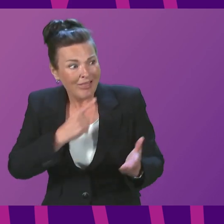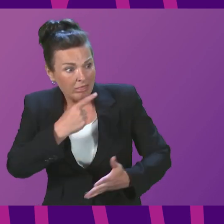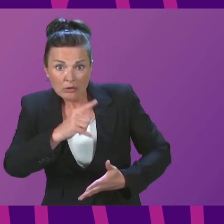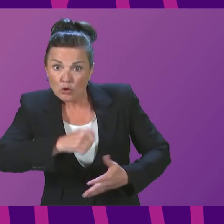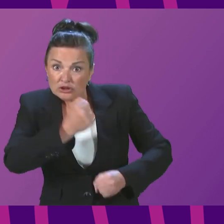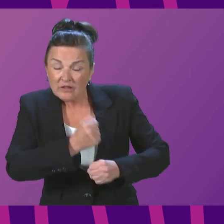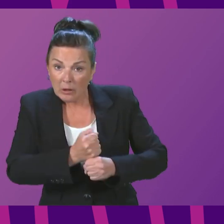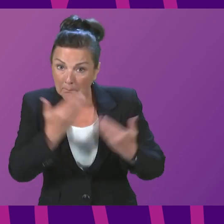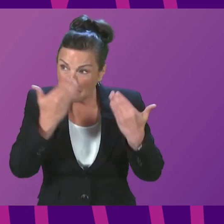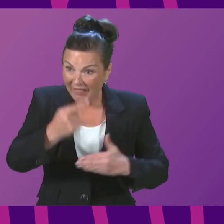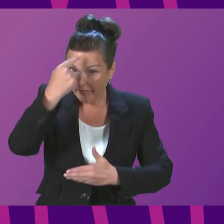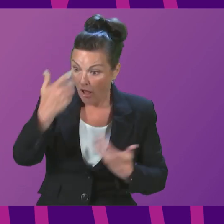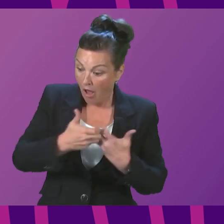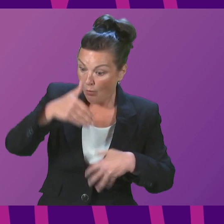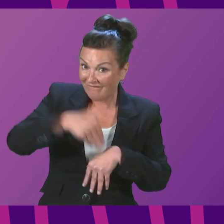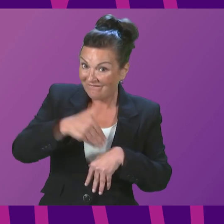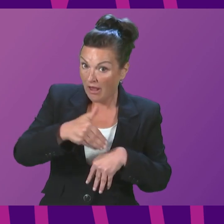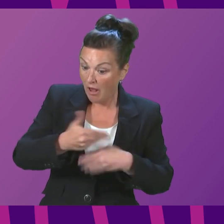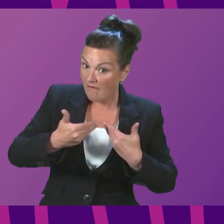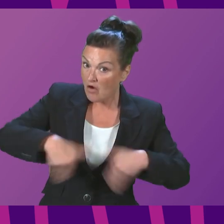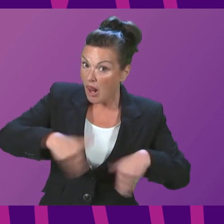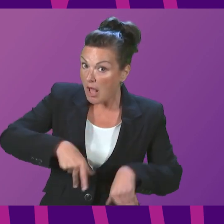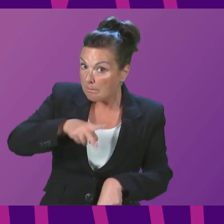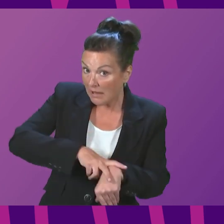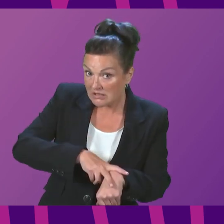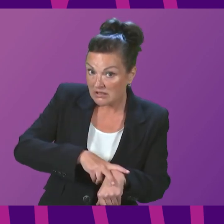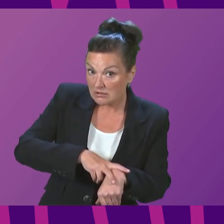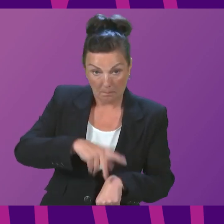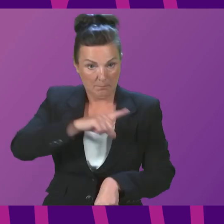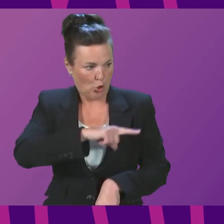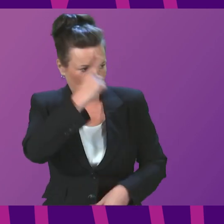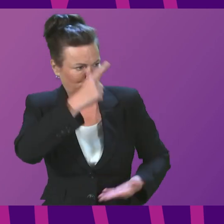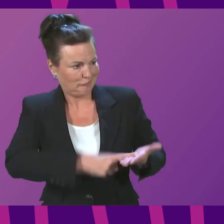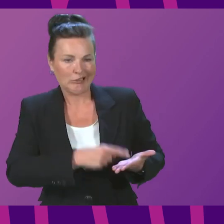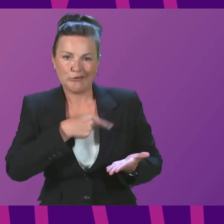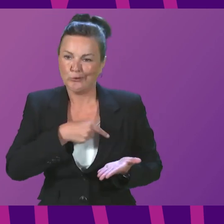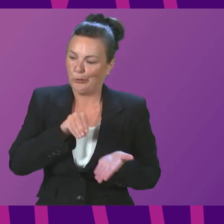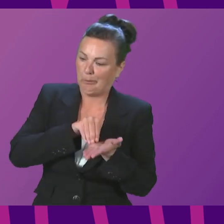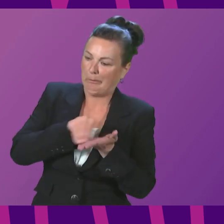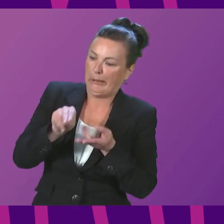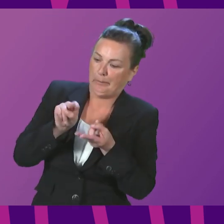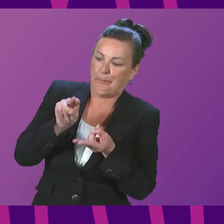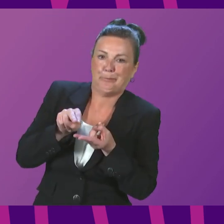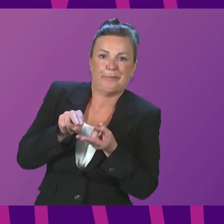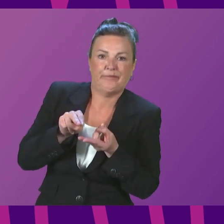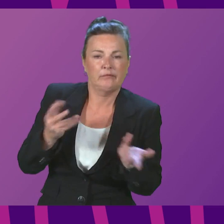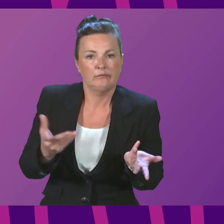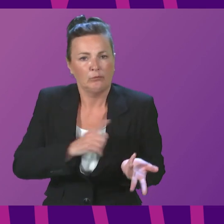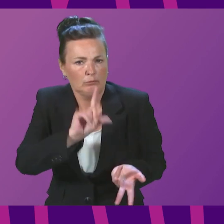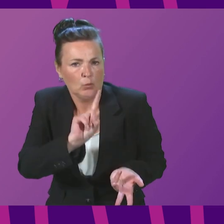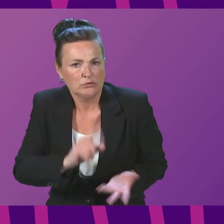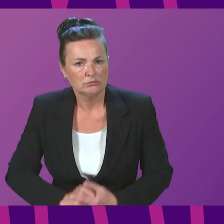impact on frontline policing and public safety from their decision to make such a low offer to our police officers? First Minister.